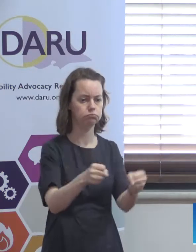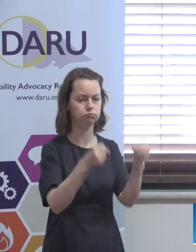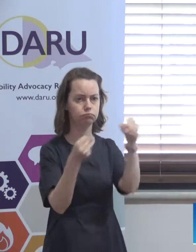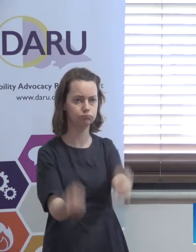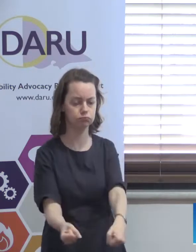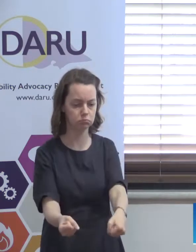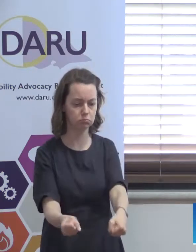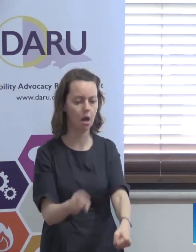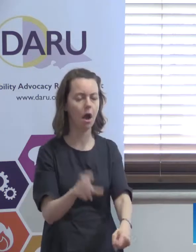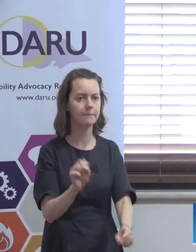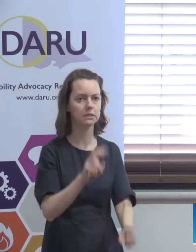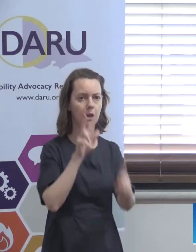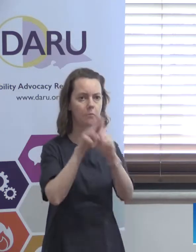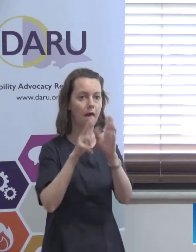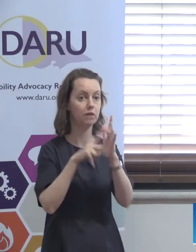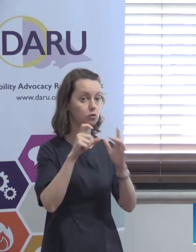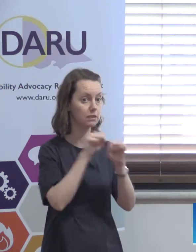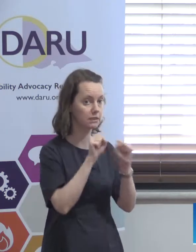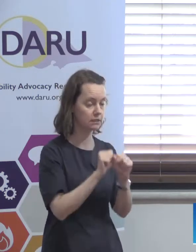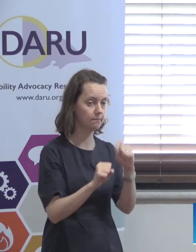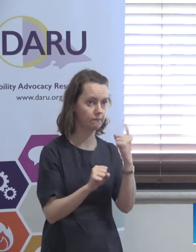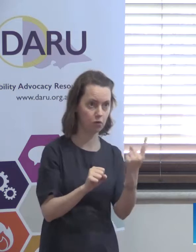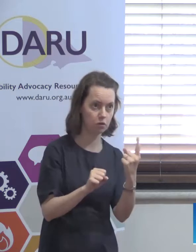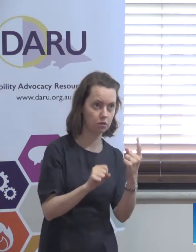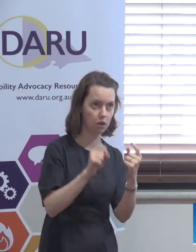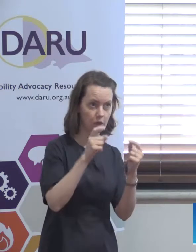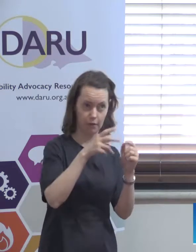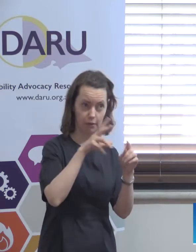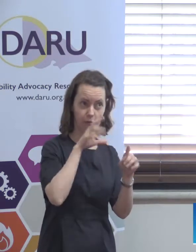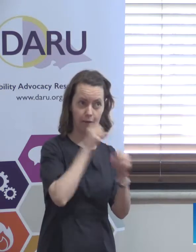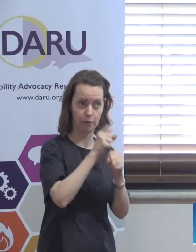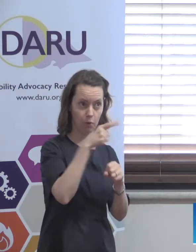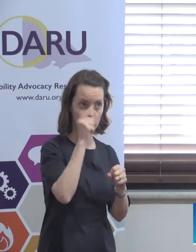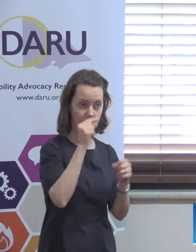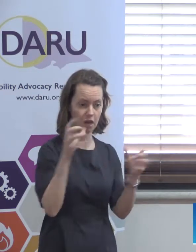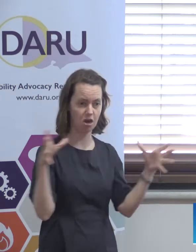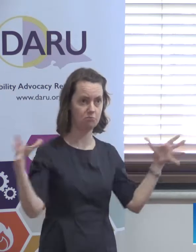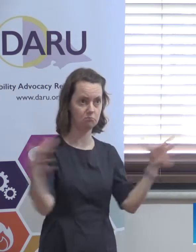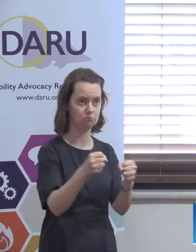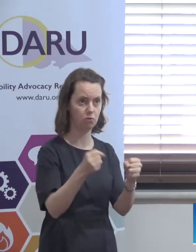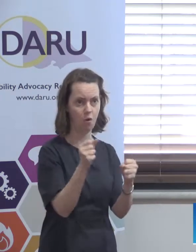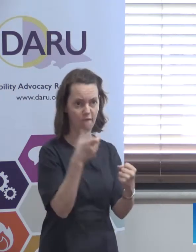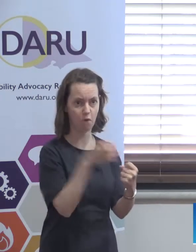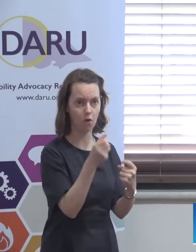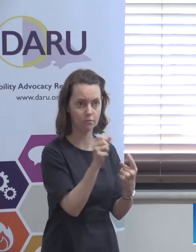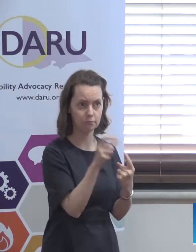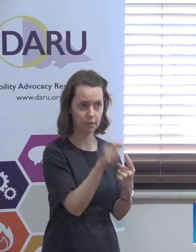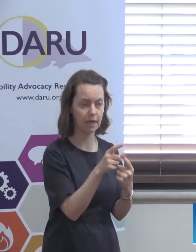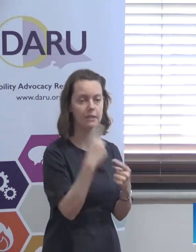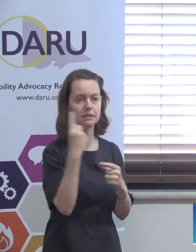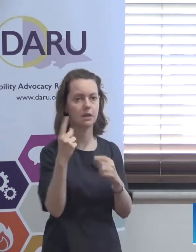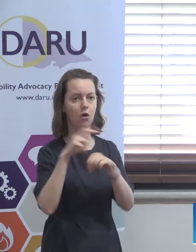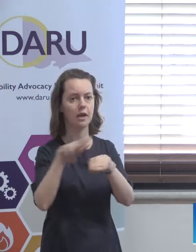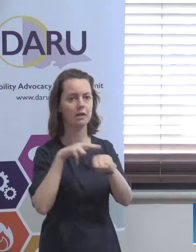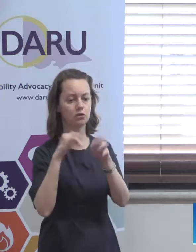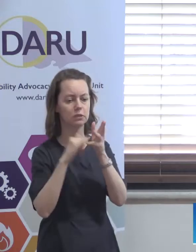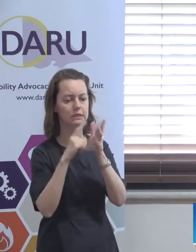to apply to the Victorian system to get those restrictive practices authorised and then they have to notify the National Senior Practitioner that they've